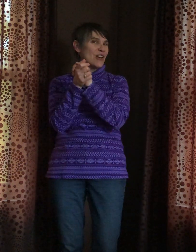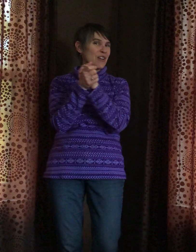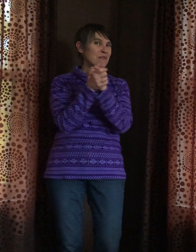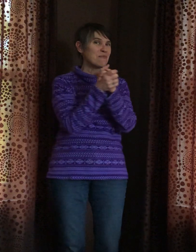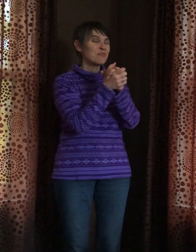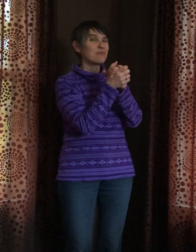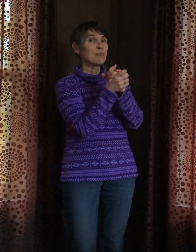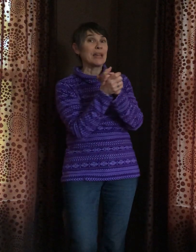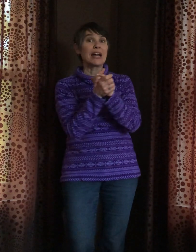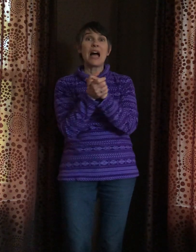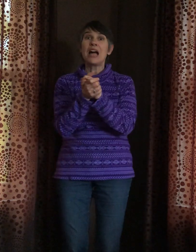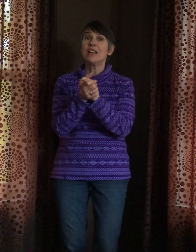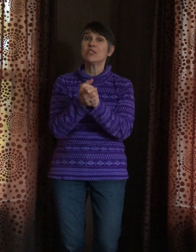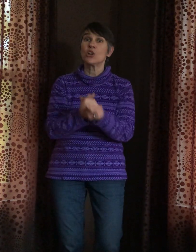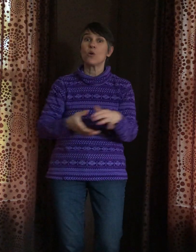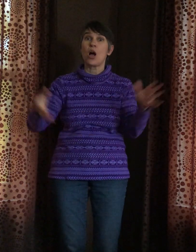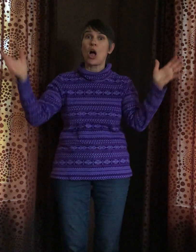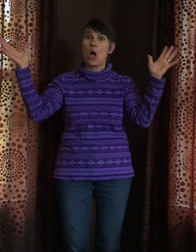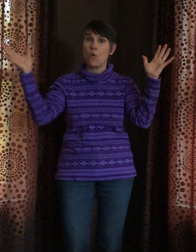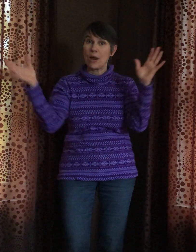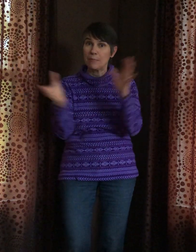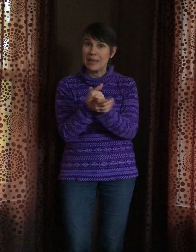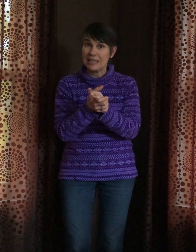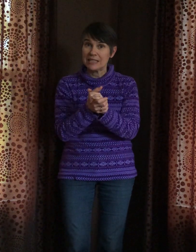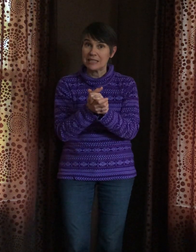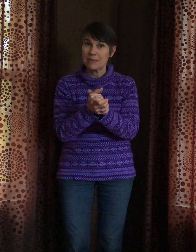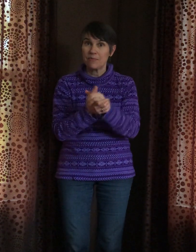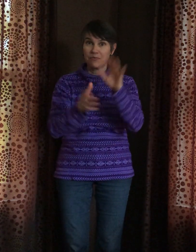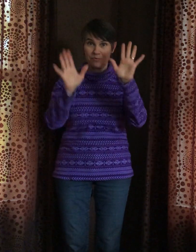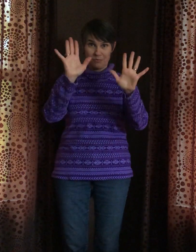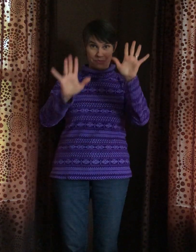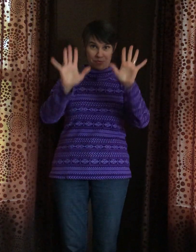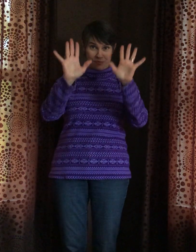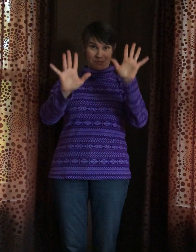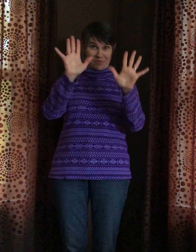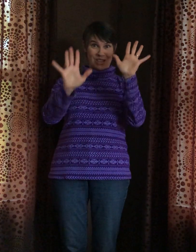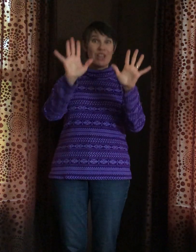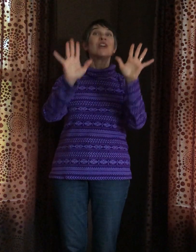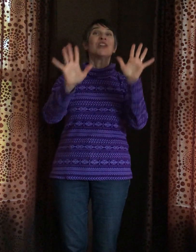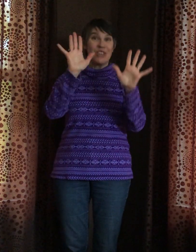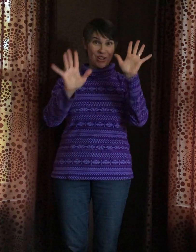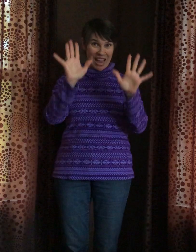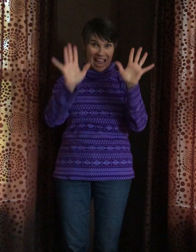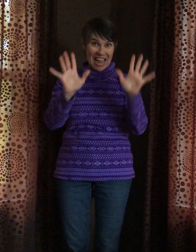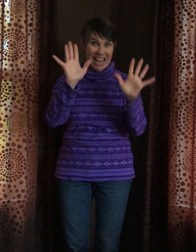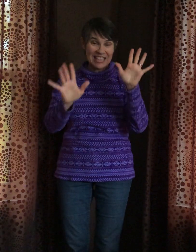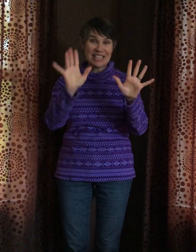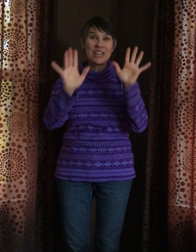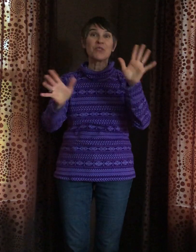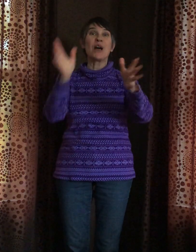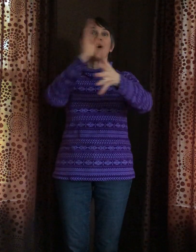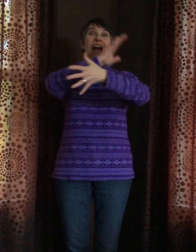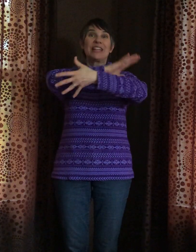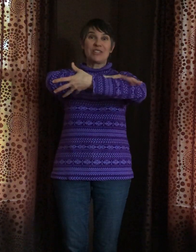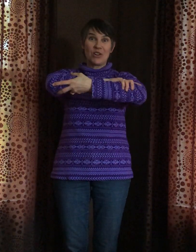because you're all one piece. Your hands grow as your